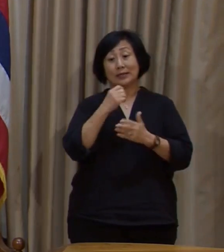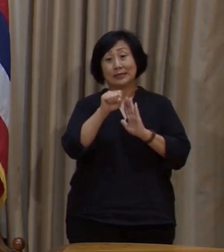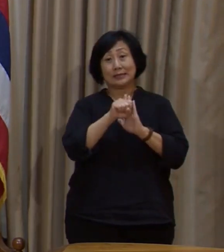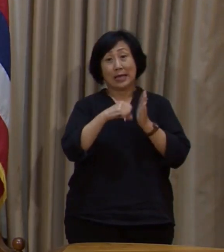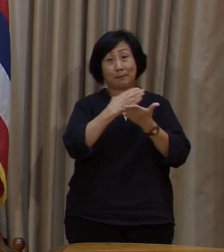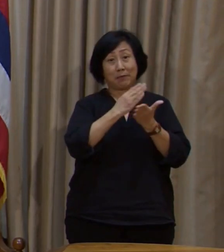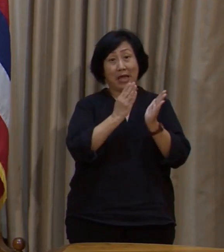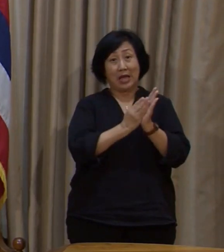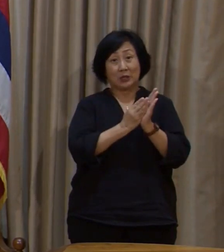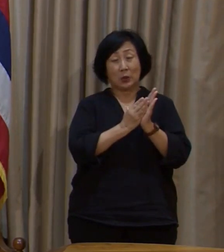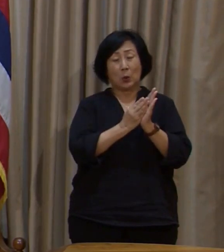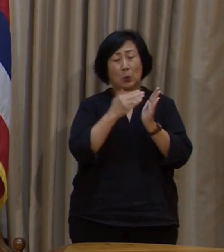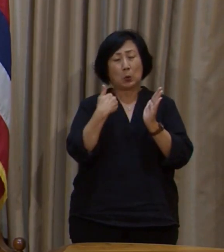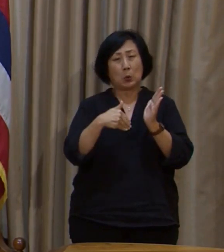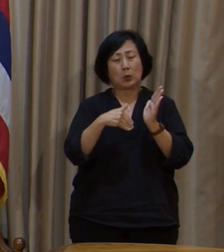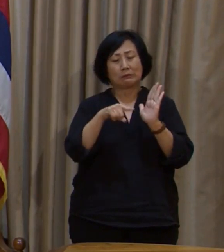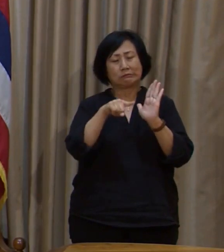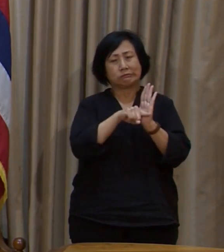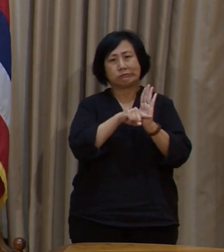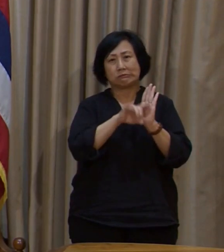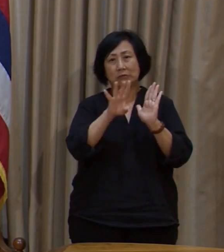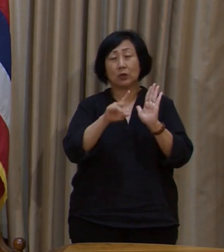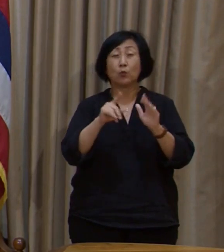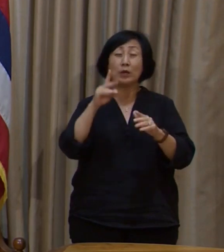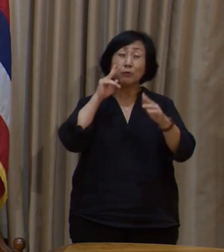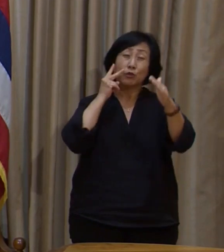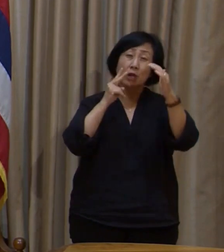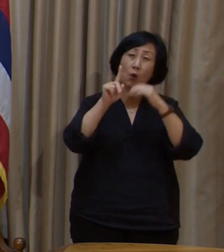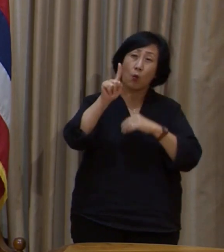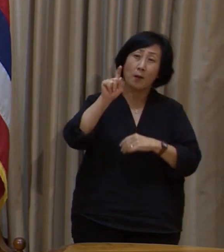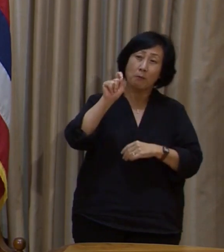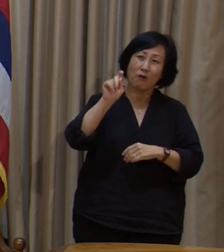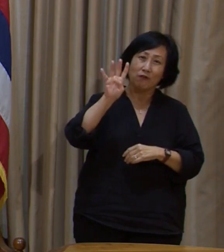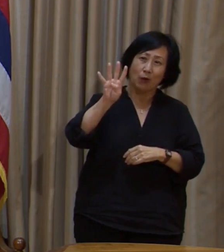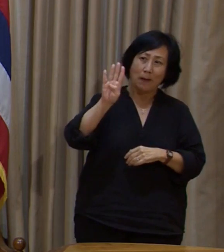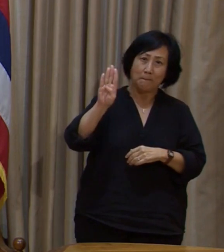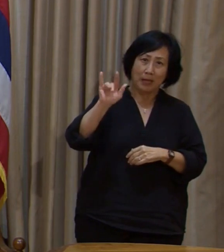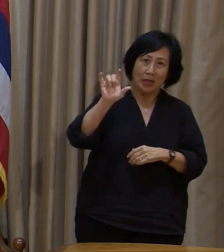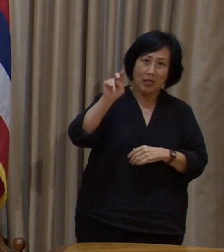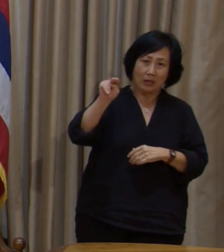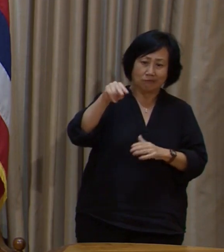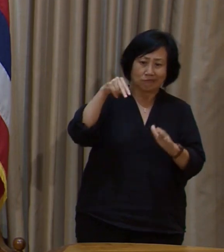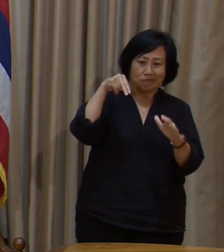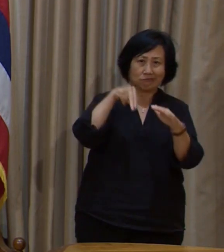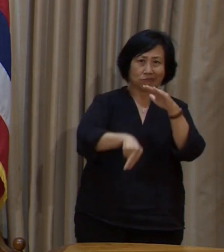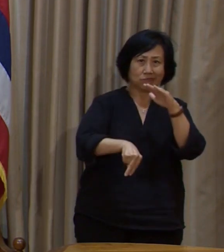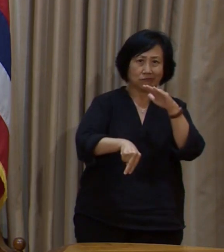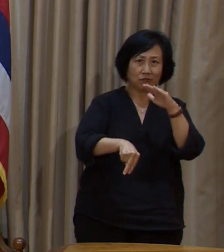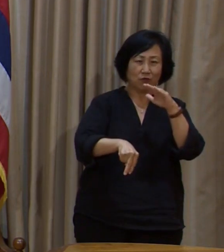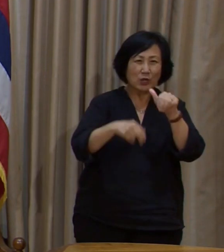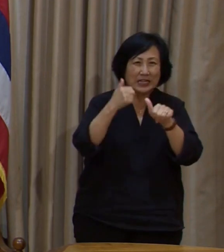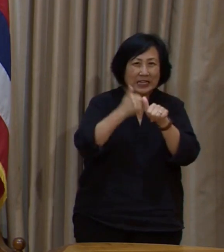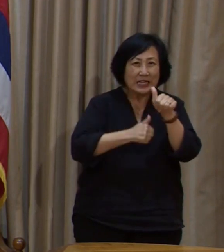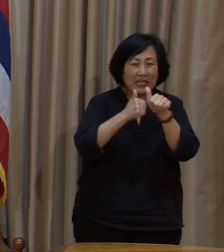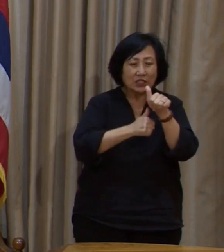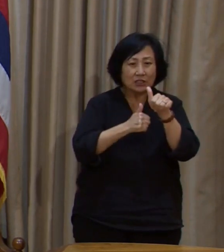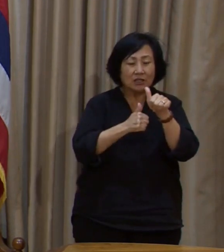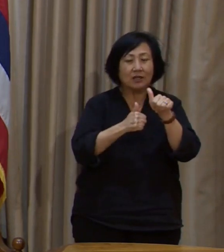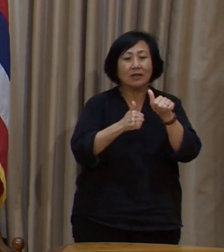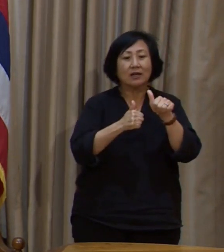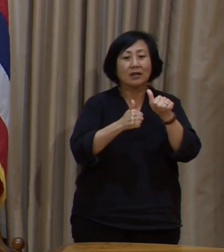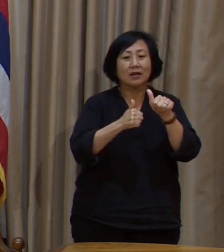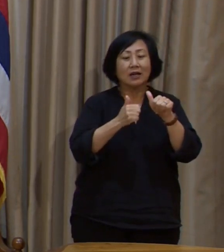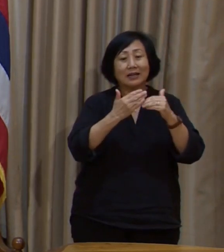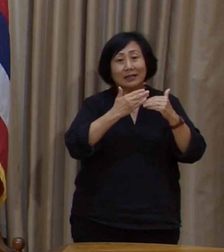been severe. We are projecting a $1.4 billion shortfall for each of the next four